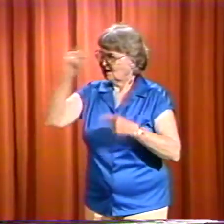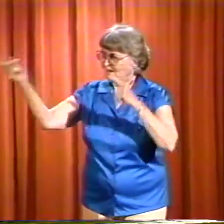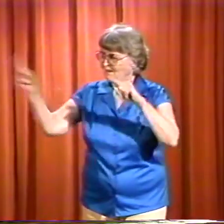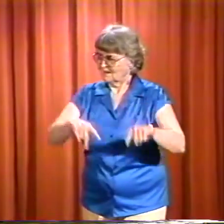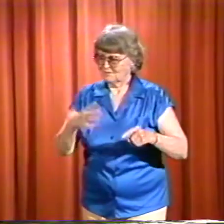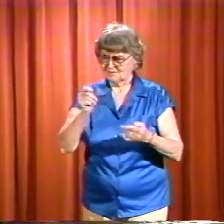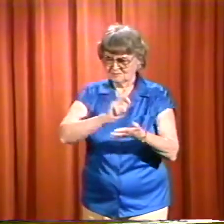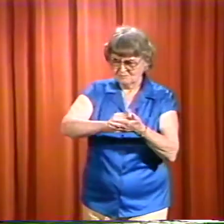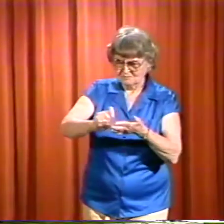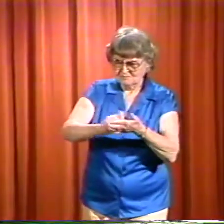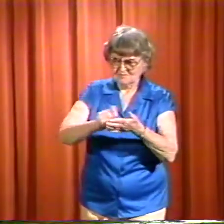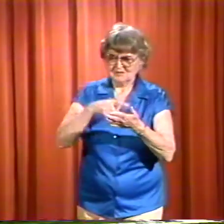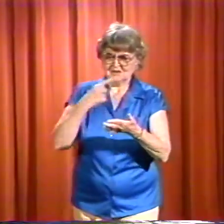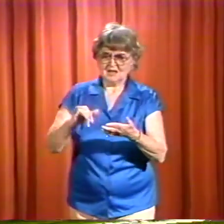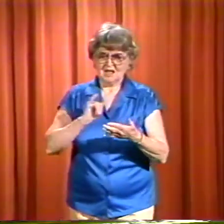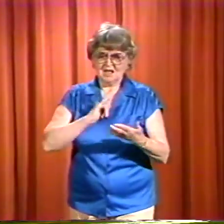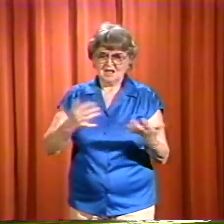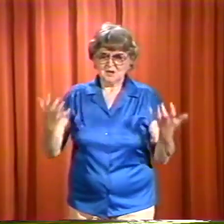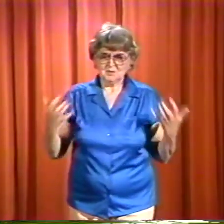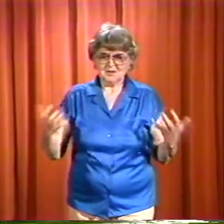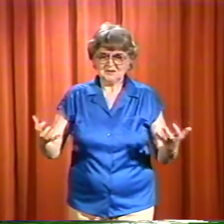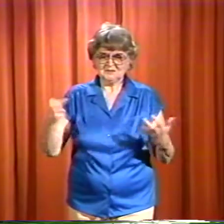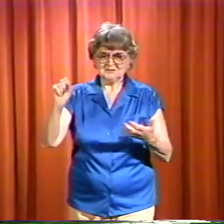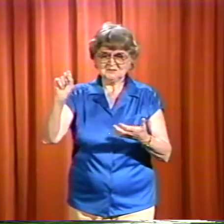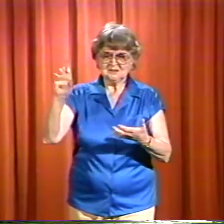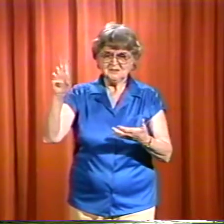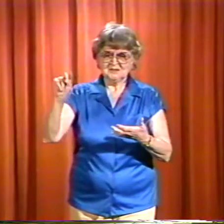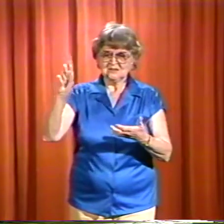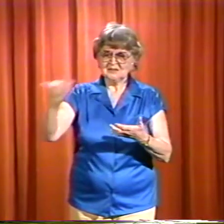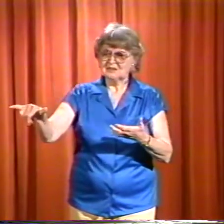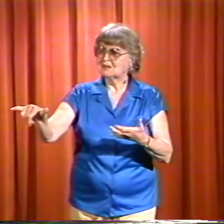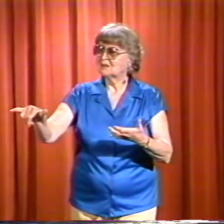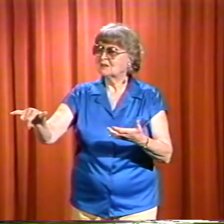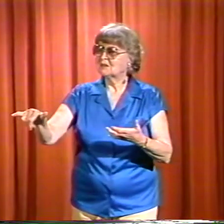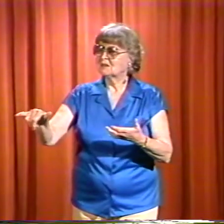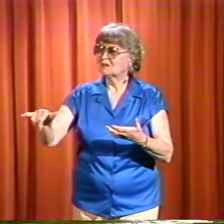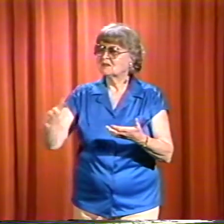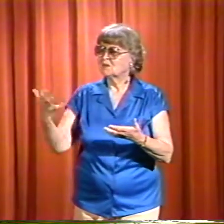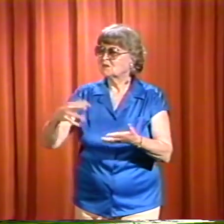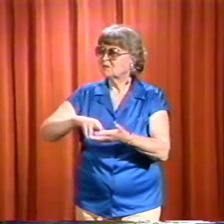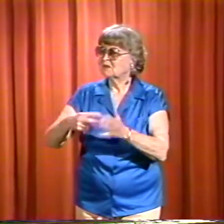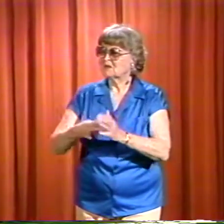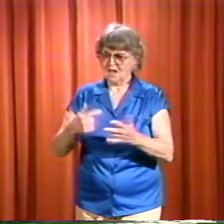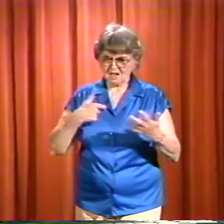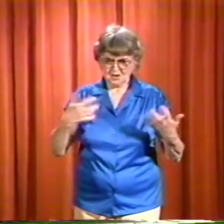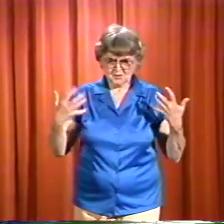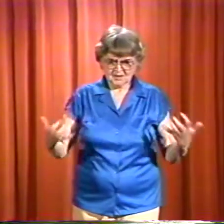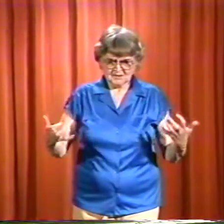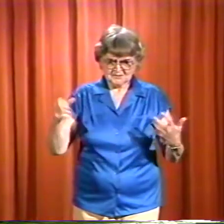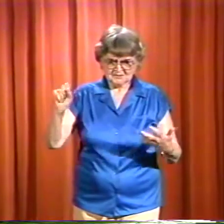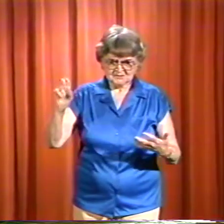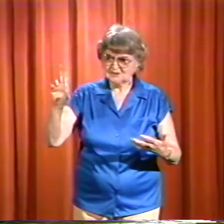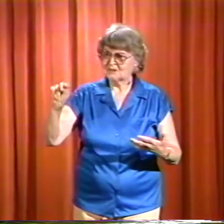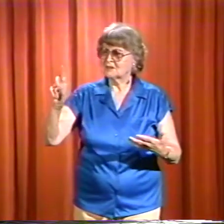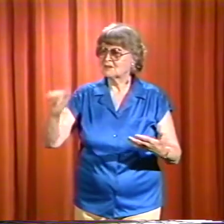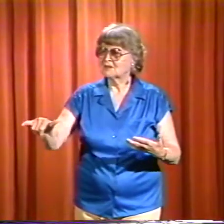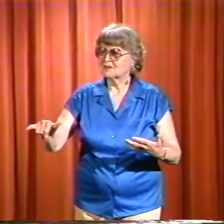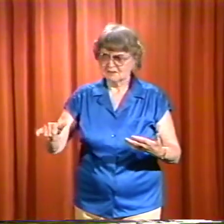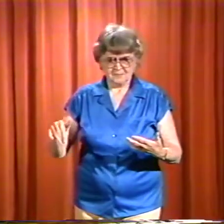written a note which said, I want Sunday, spelled S-U-N-D-A-Y. He asked Mr. Fultz what he thought